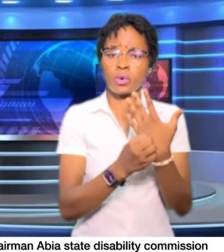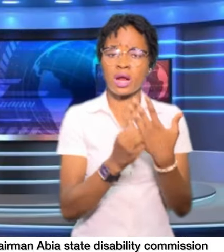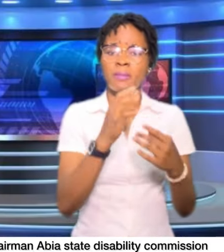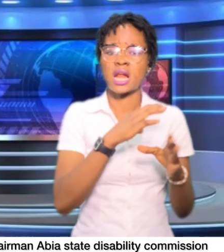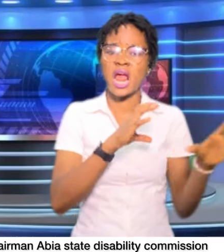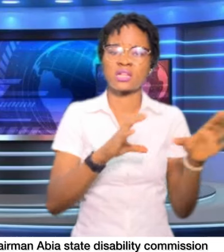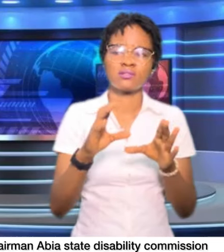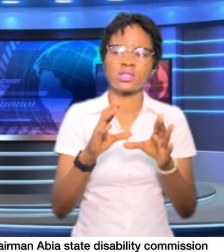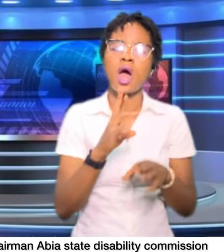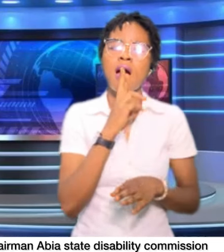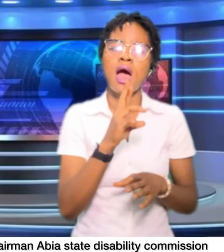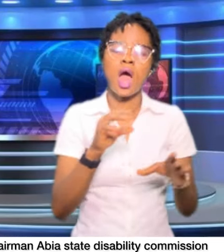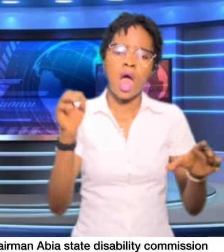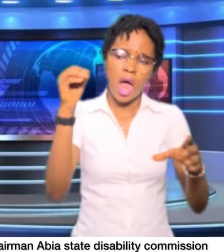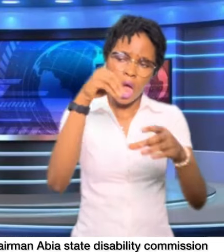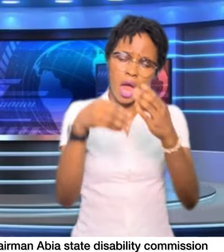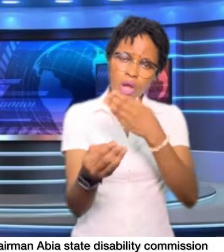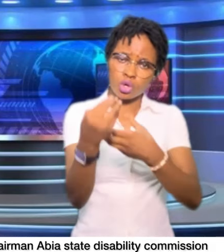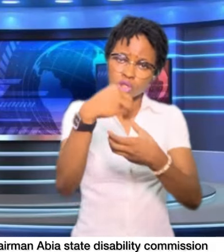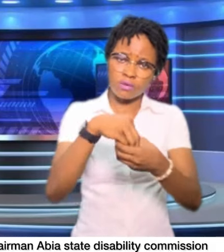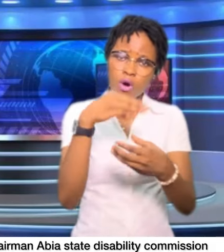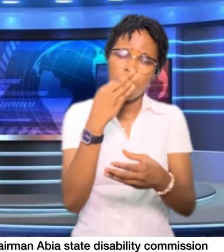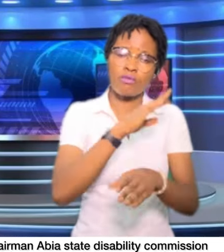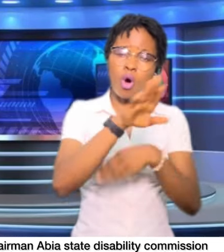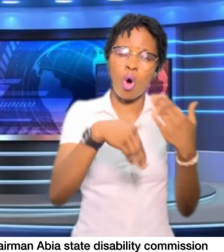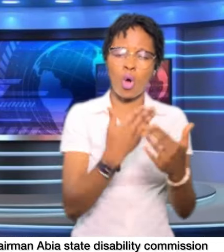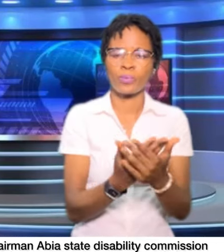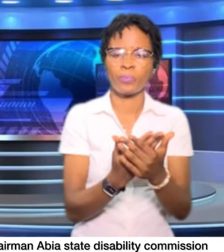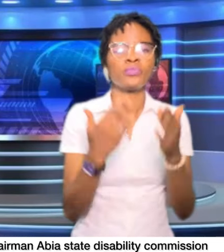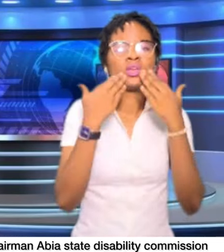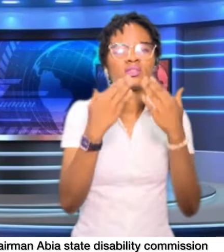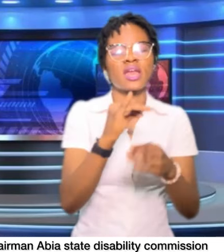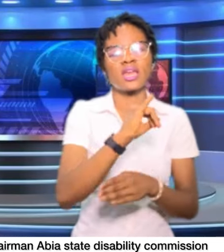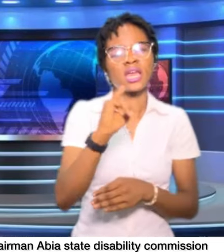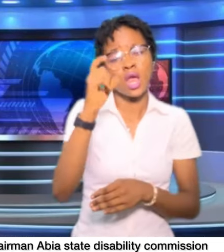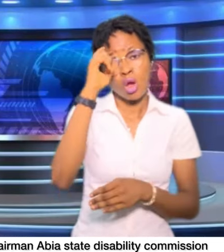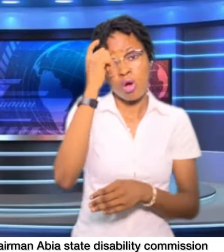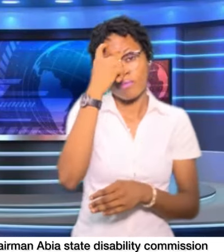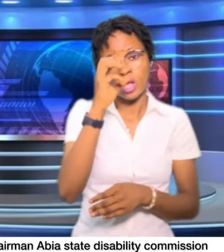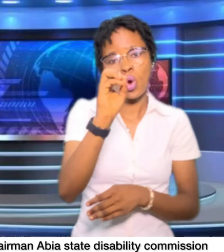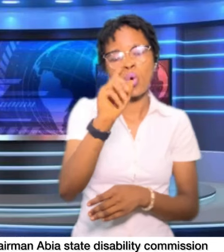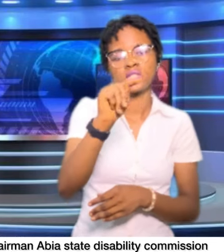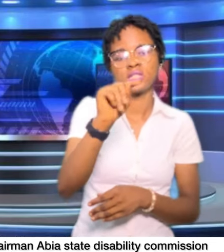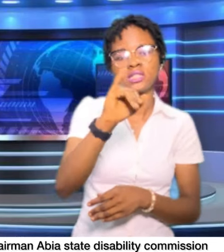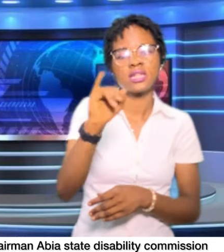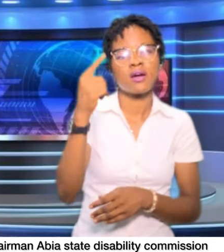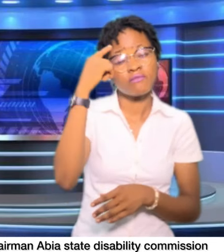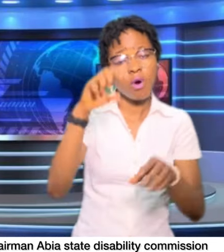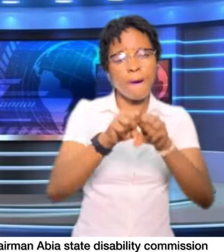all, thanking Governor Oti for breaking the barrier of discrimination